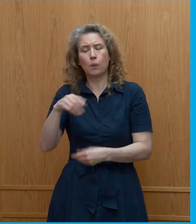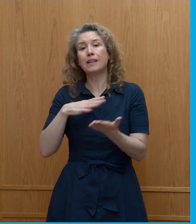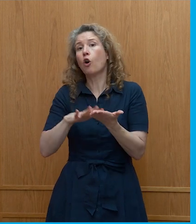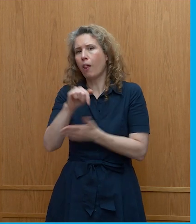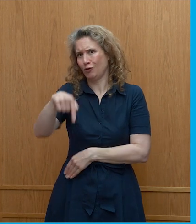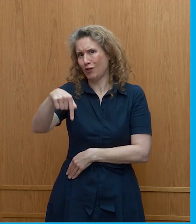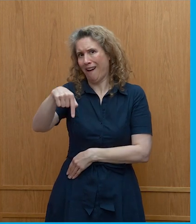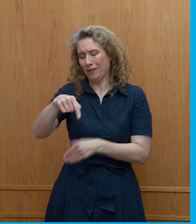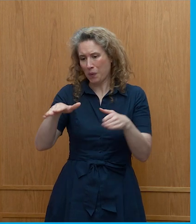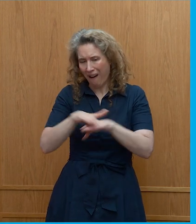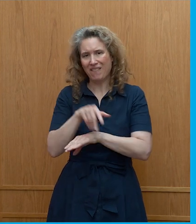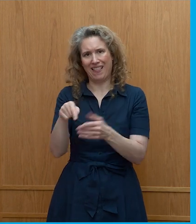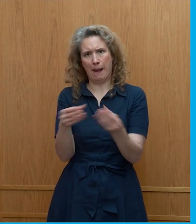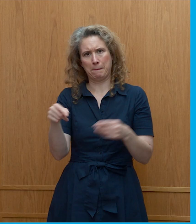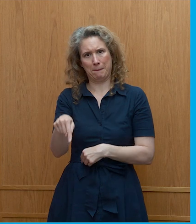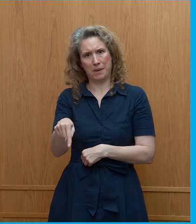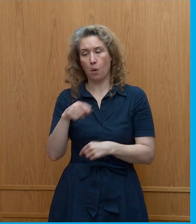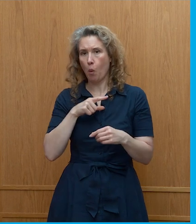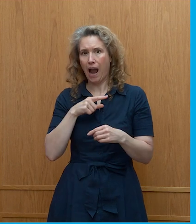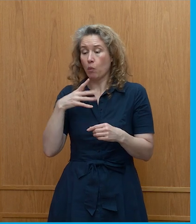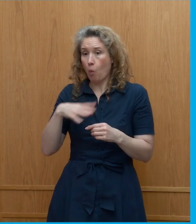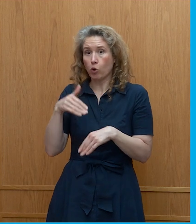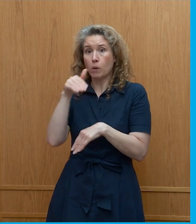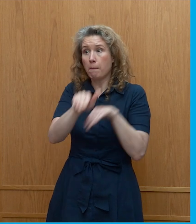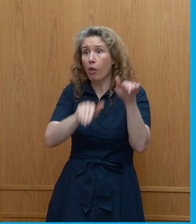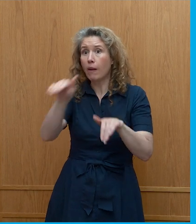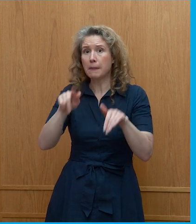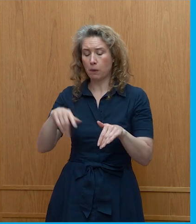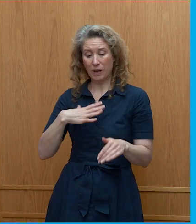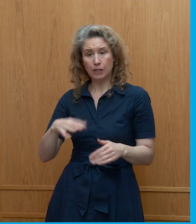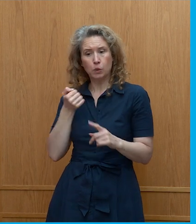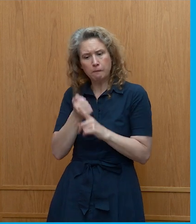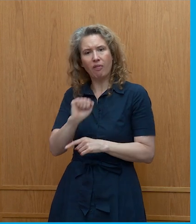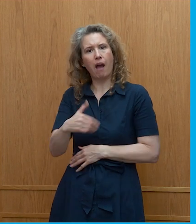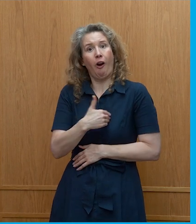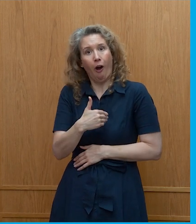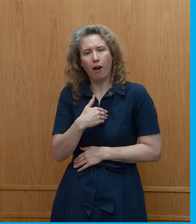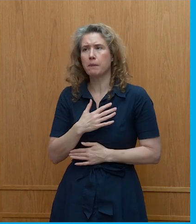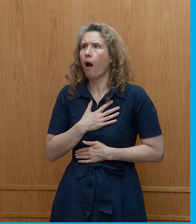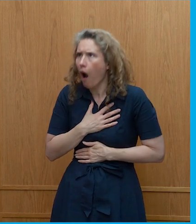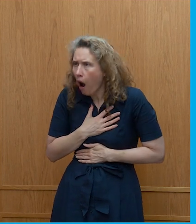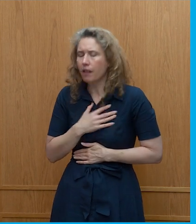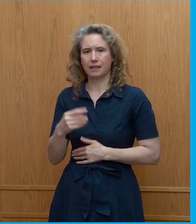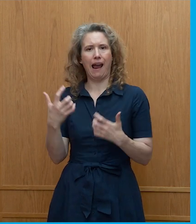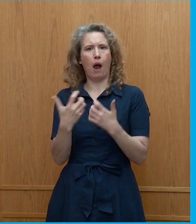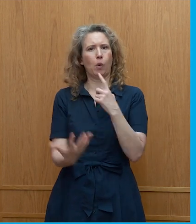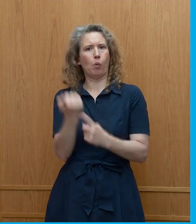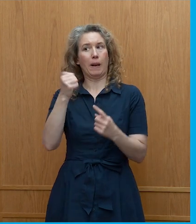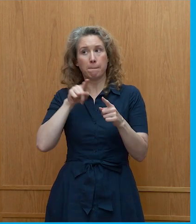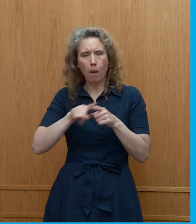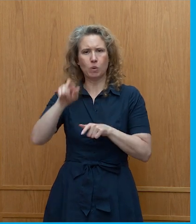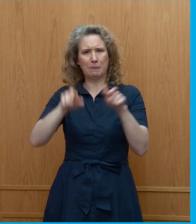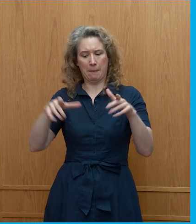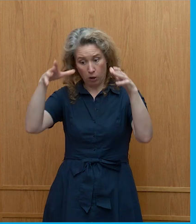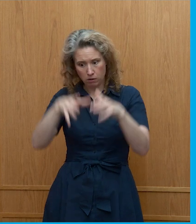to play because you want to get under people's skin you need the heart to engage because that is how you win the majority so it is actually